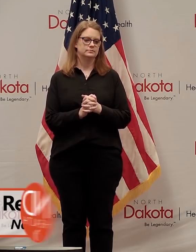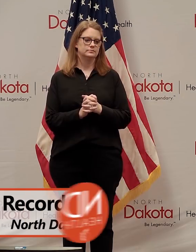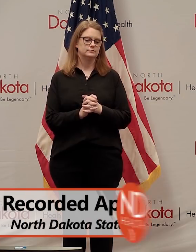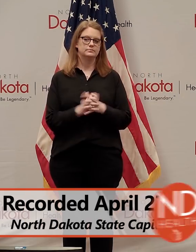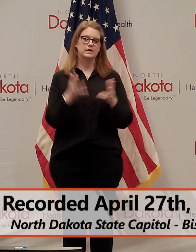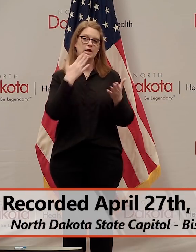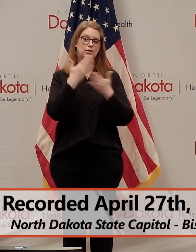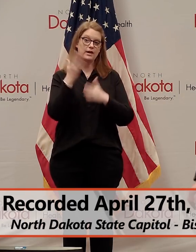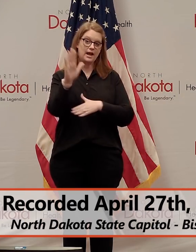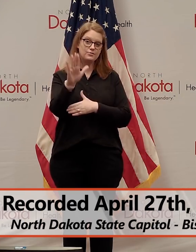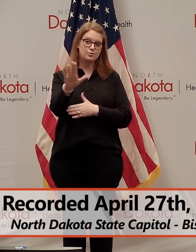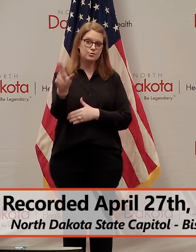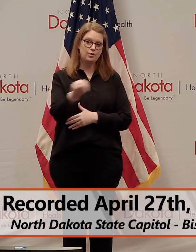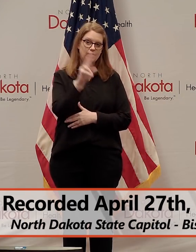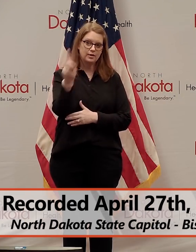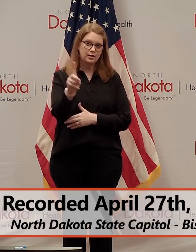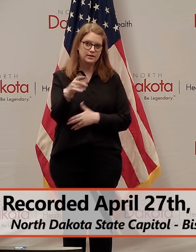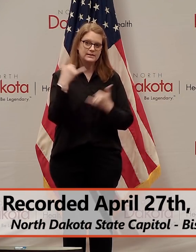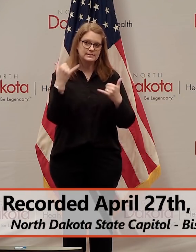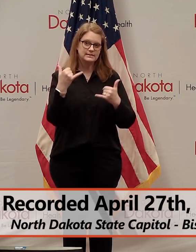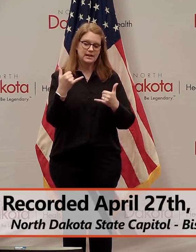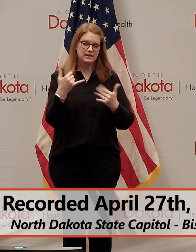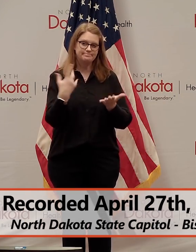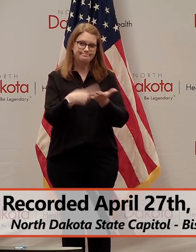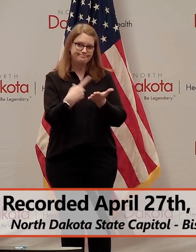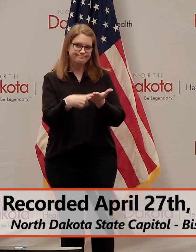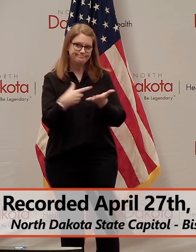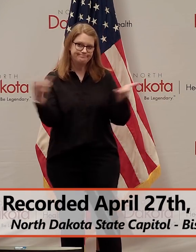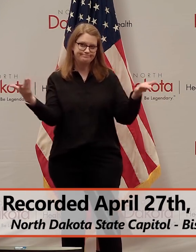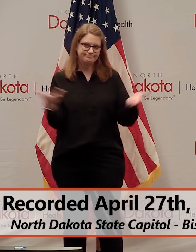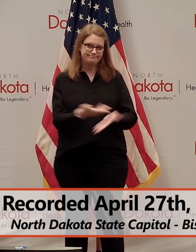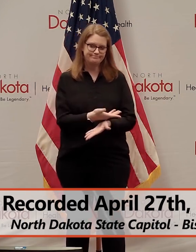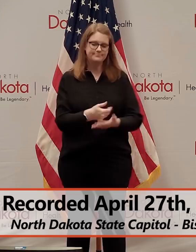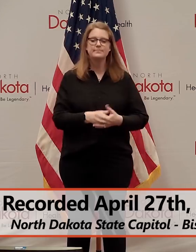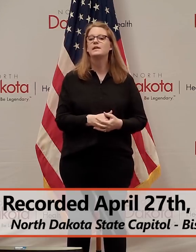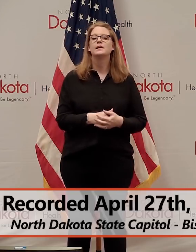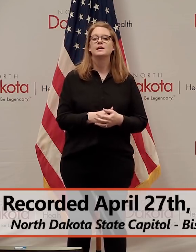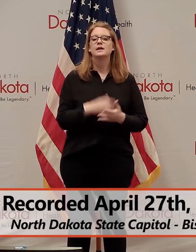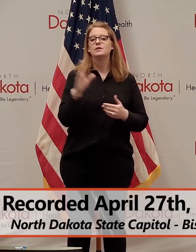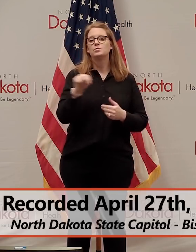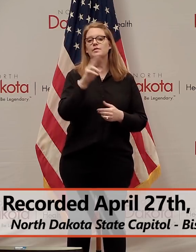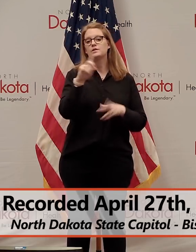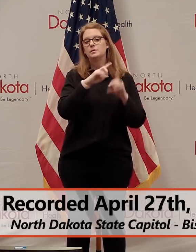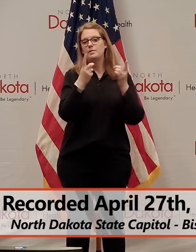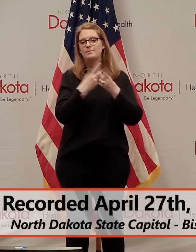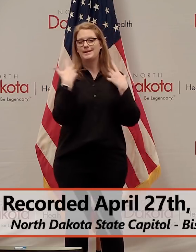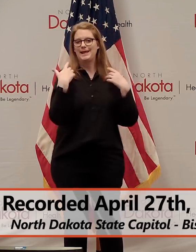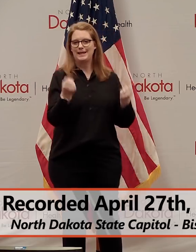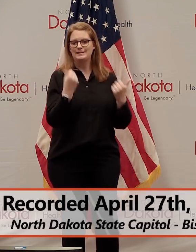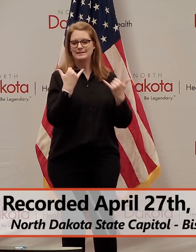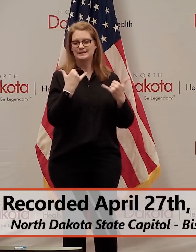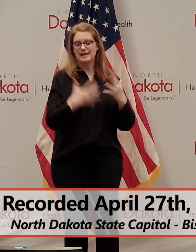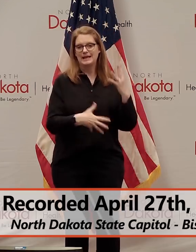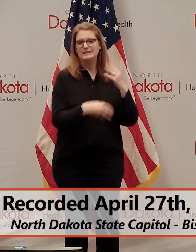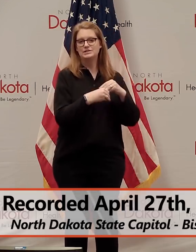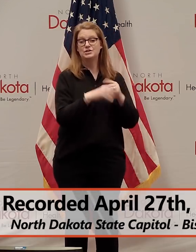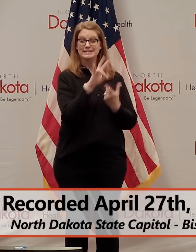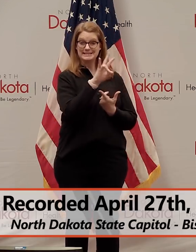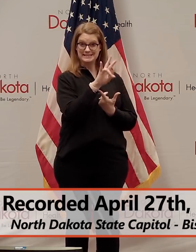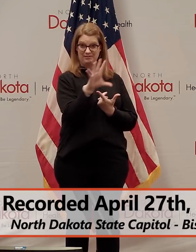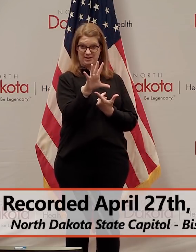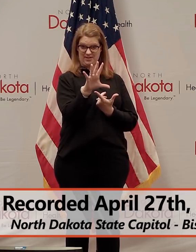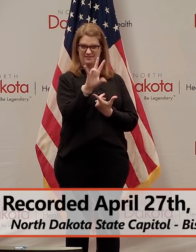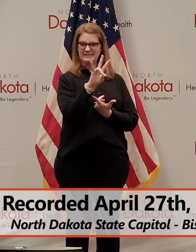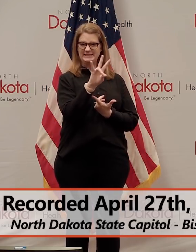Good afternoon North Dakota and welcome to today's briefing. North Dakota Department of Health confirmed today 75